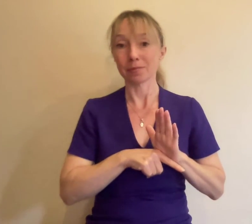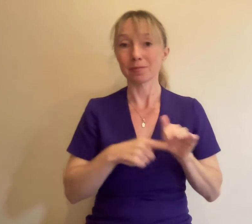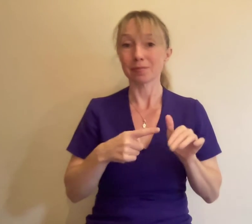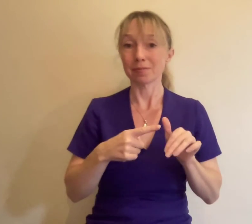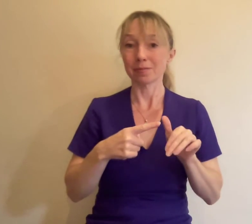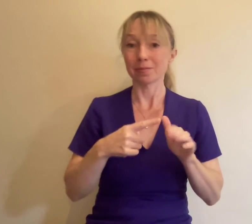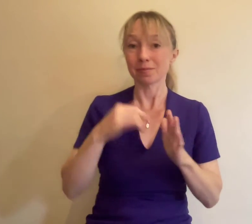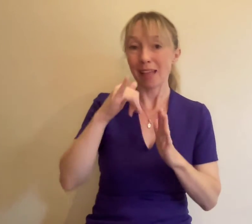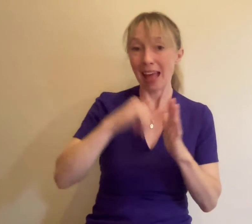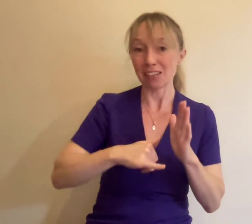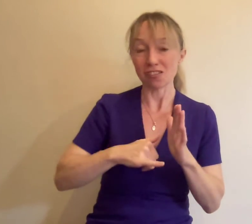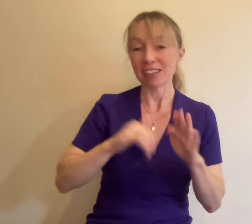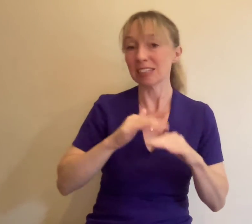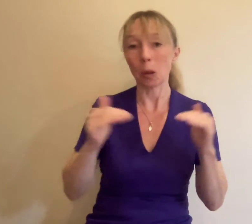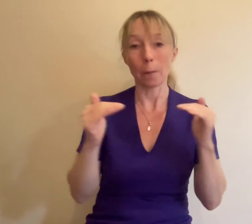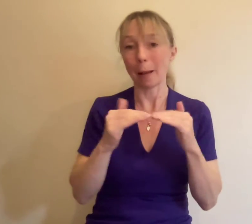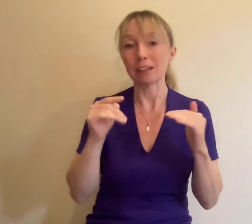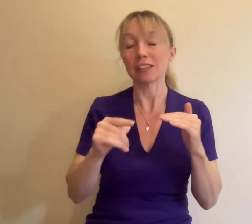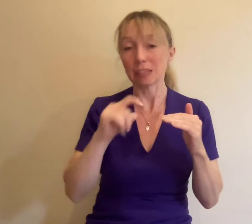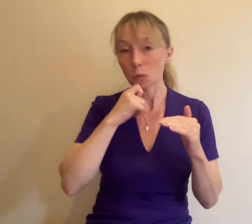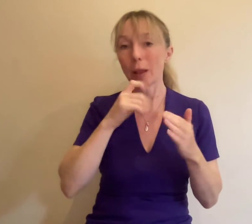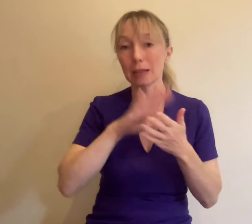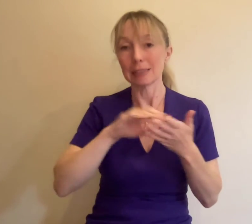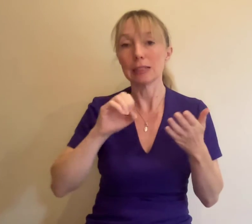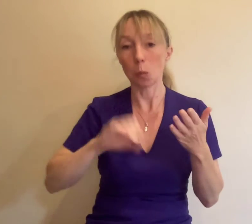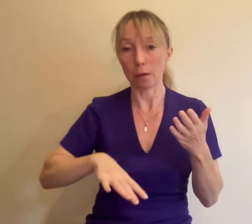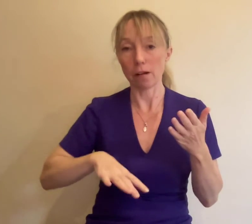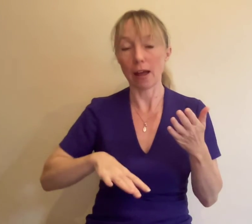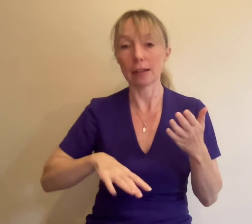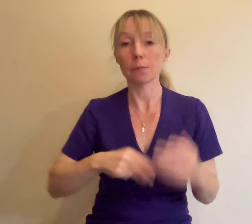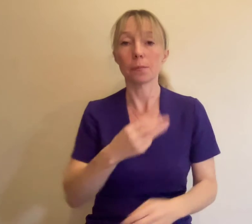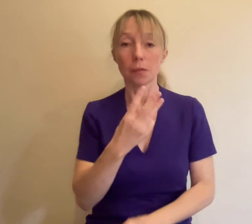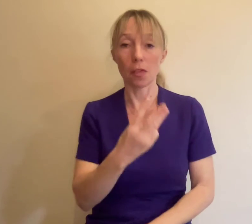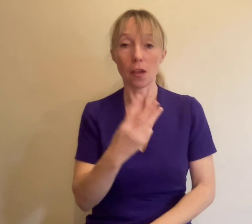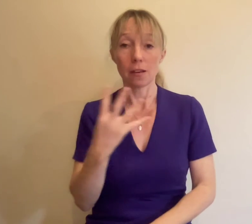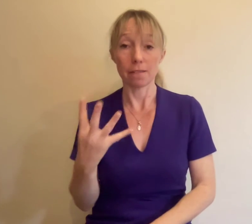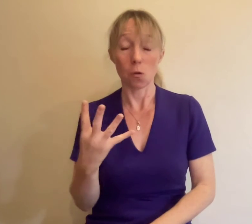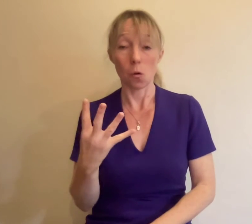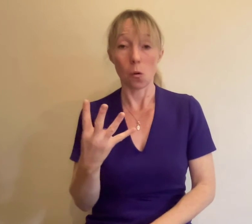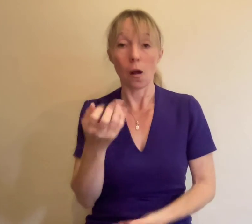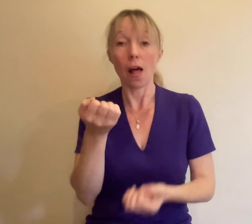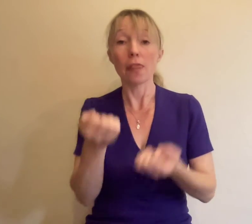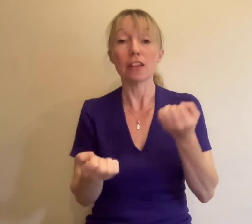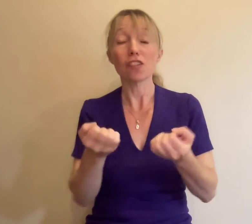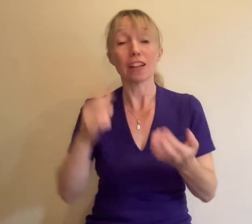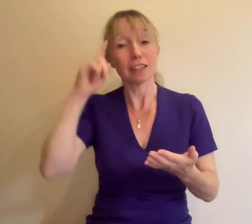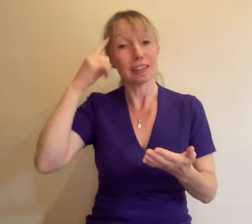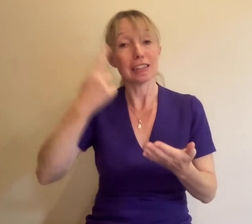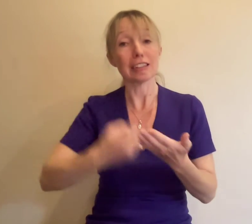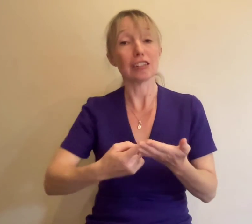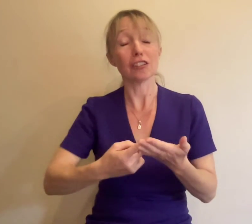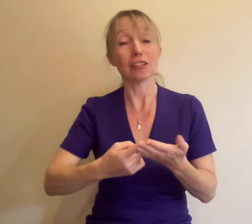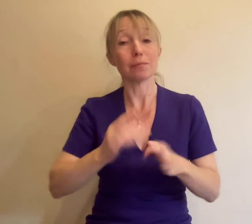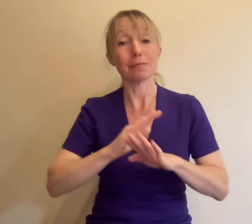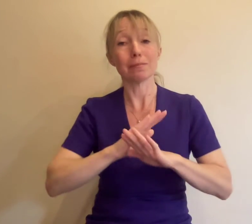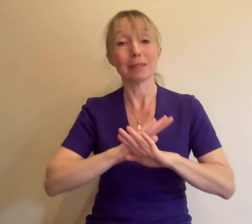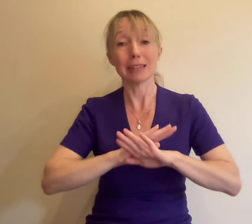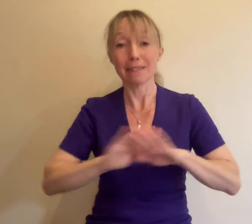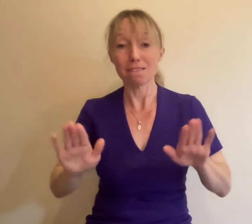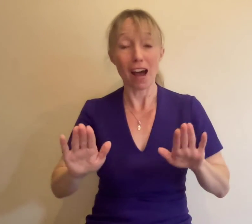will be disqualified 34. The judge's decision is final and no correspondence or discussion about the